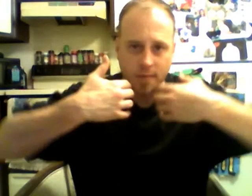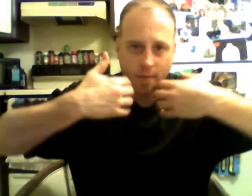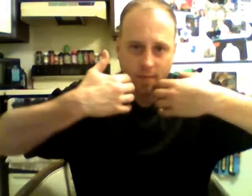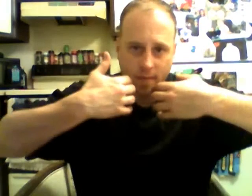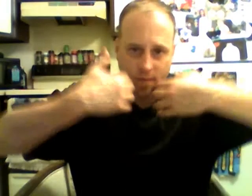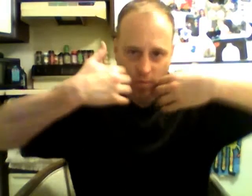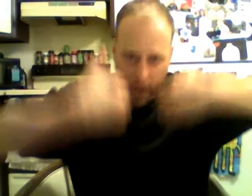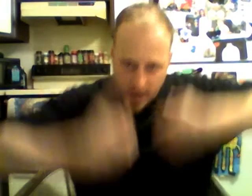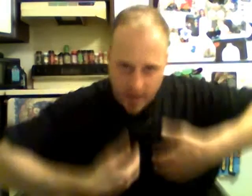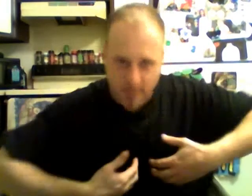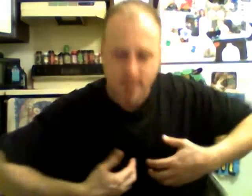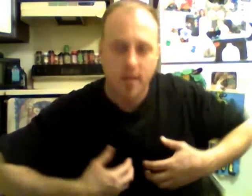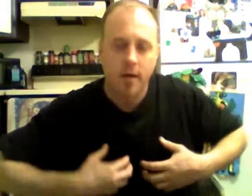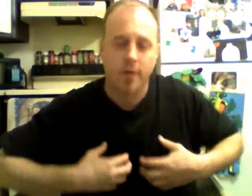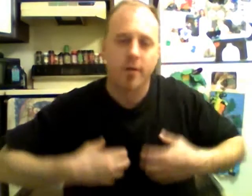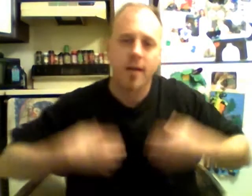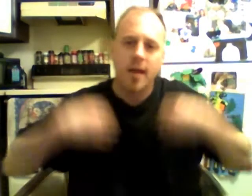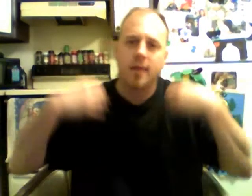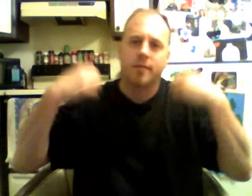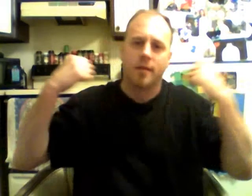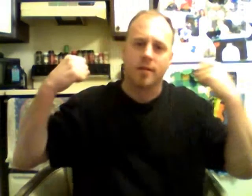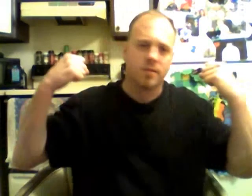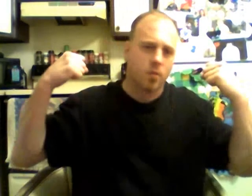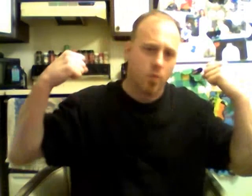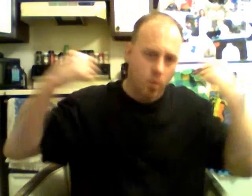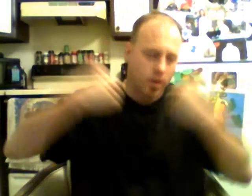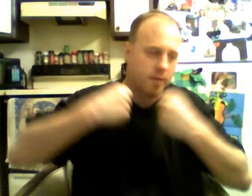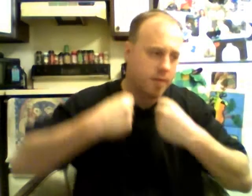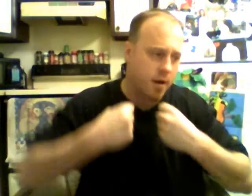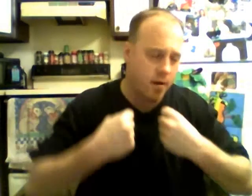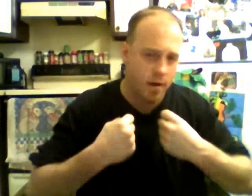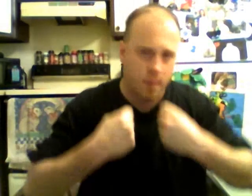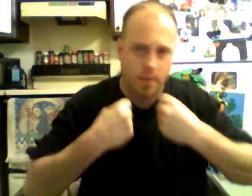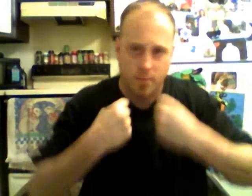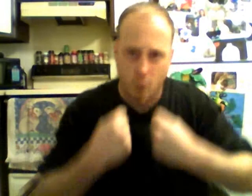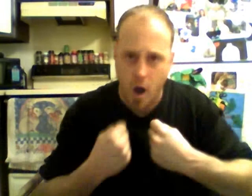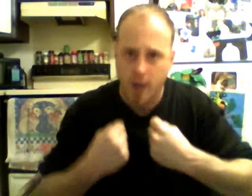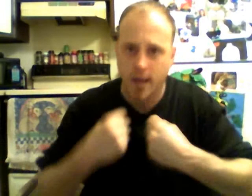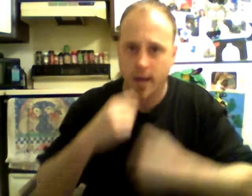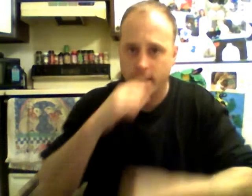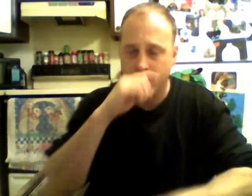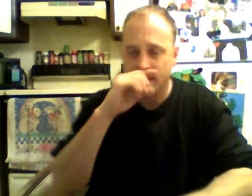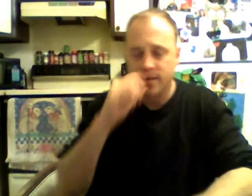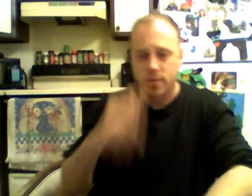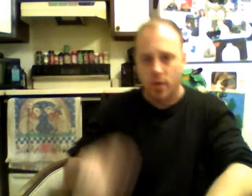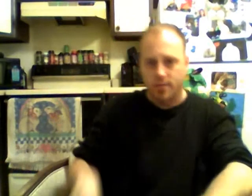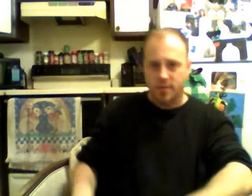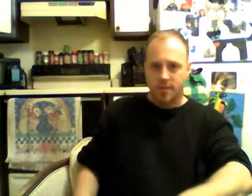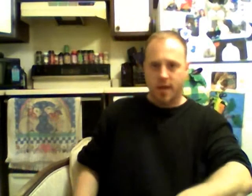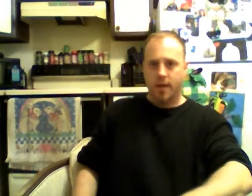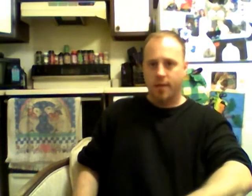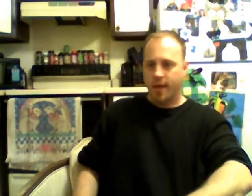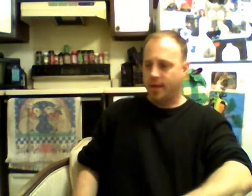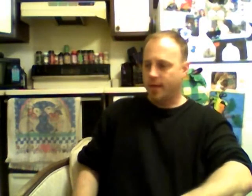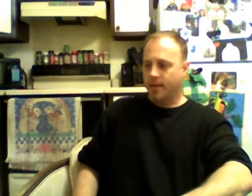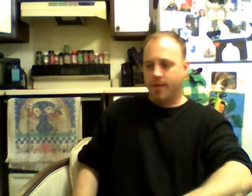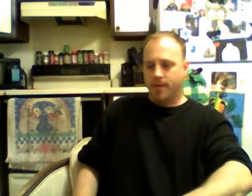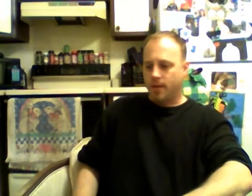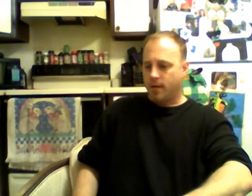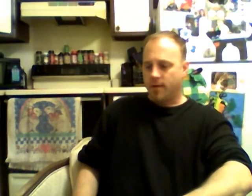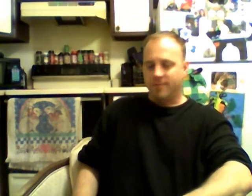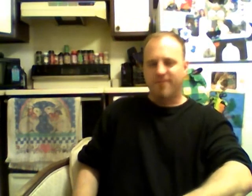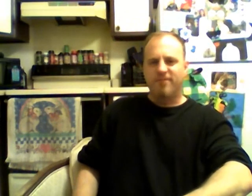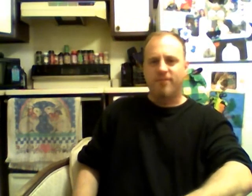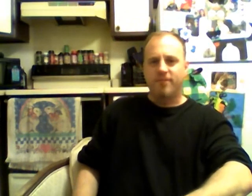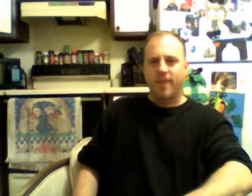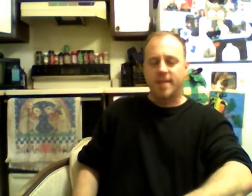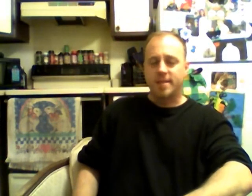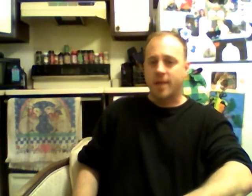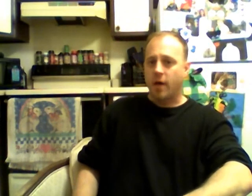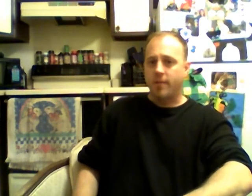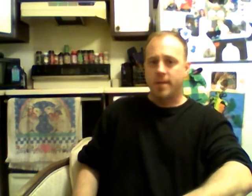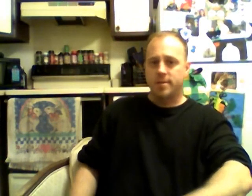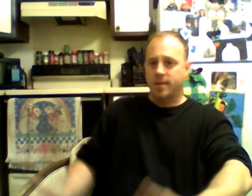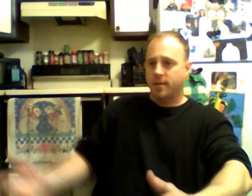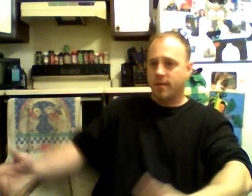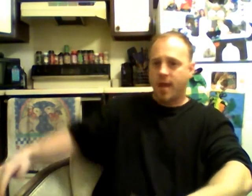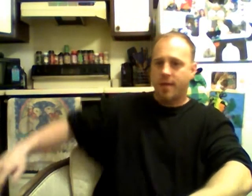i'm sweating it's underneath and it's so cold out there and i'm walking and so i'm just kind of like uh facing elements and yeah